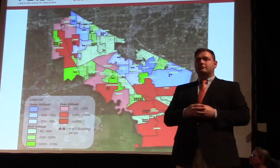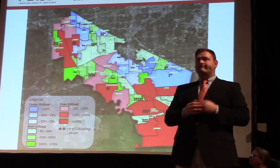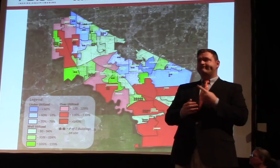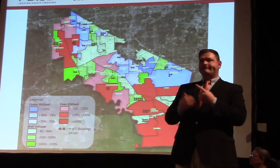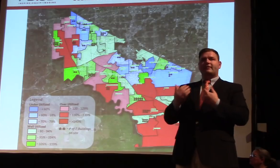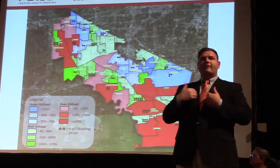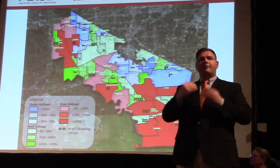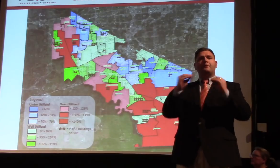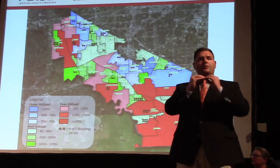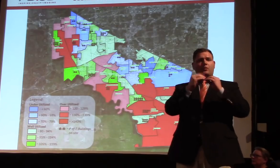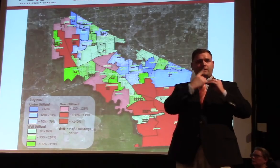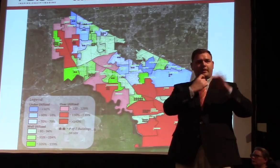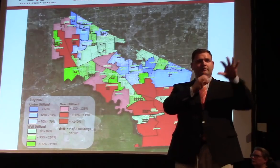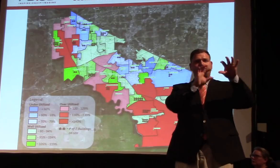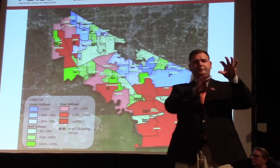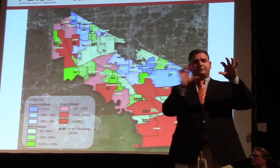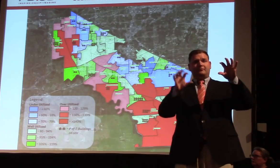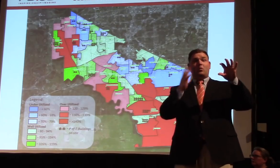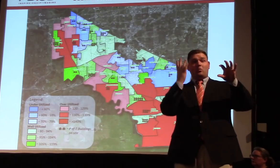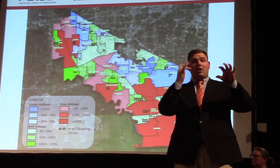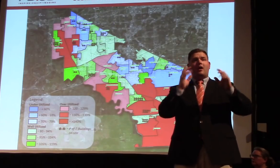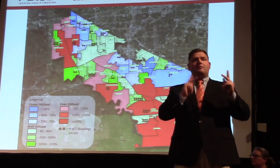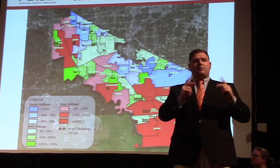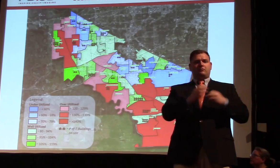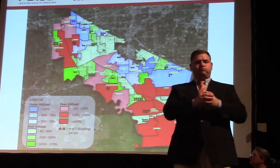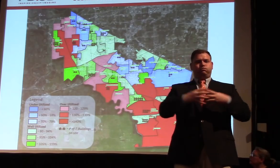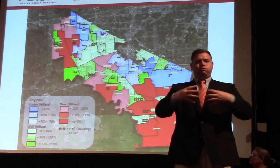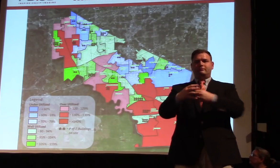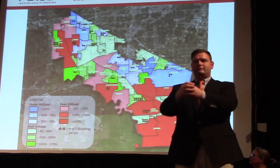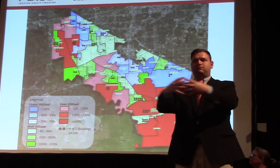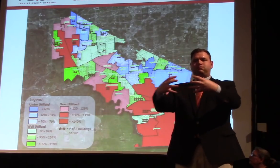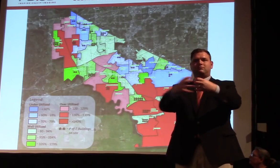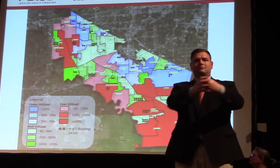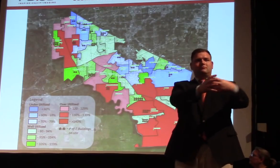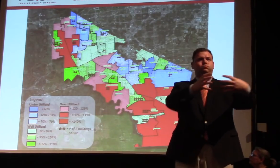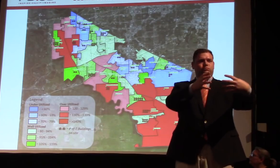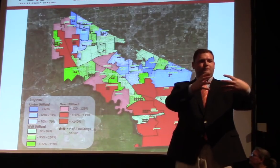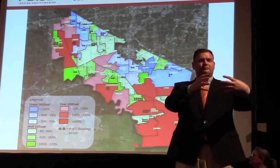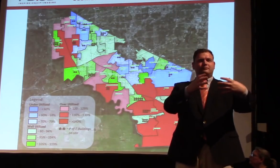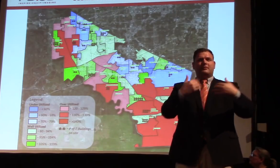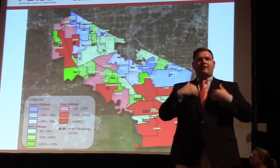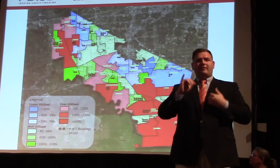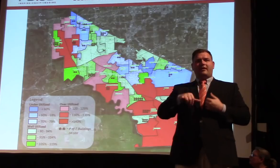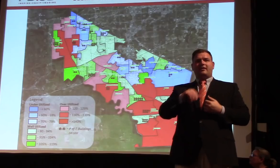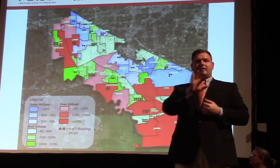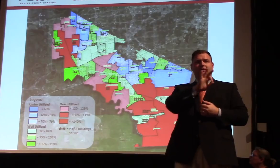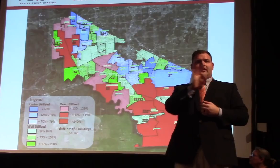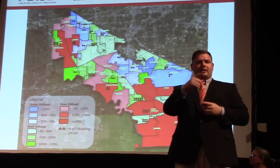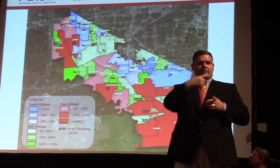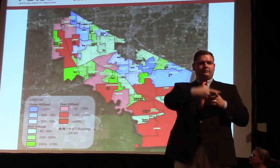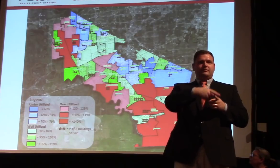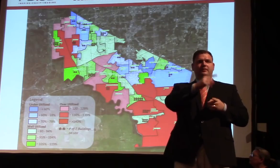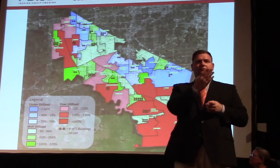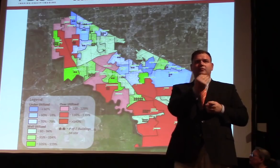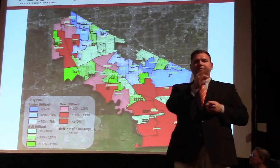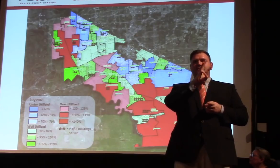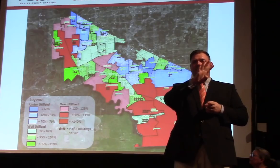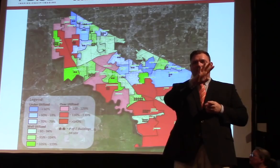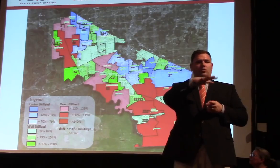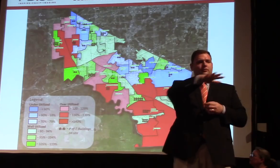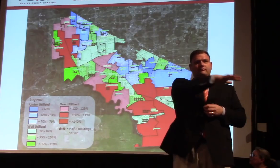district where we have some significant growth. We're continuing to see growth in that 99-1421 or 1464 corridor